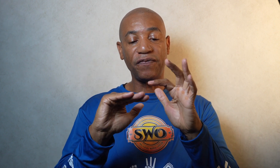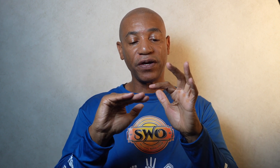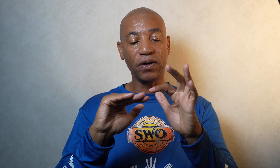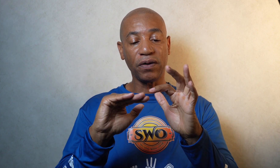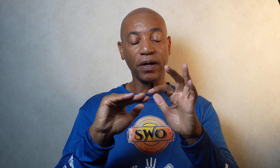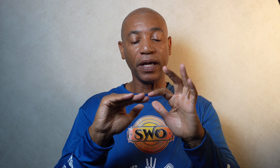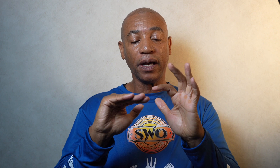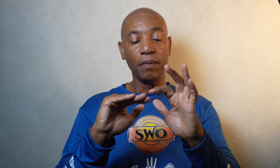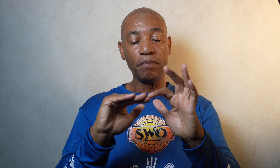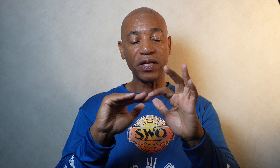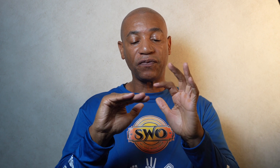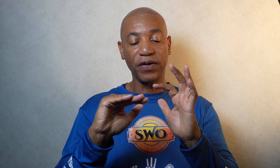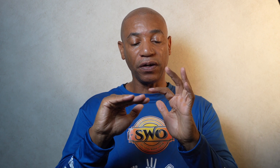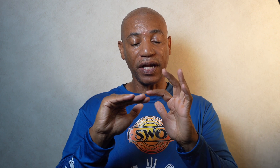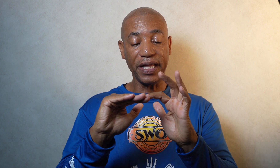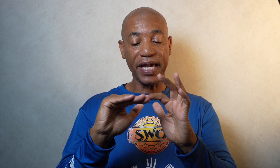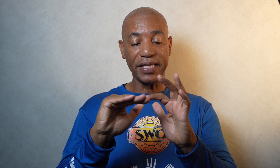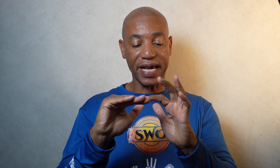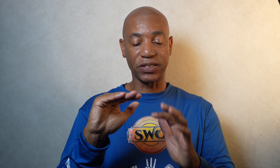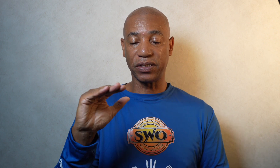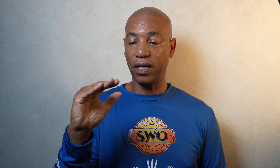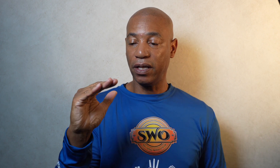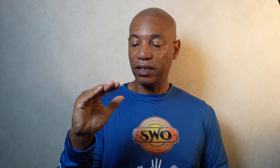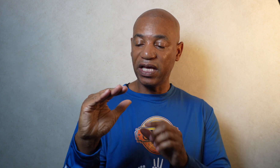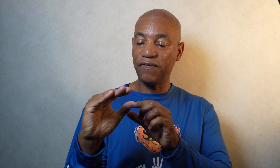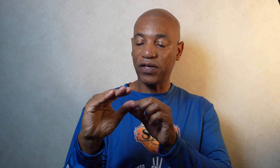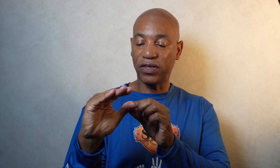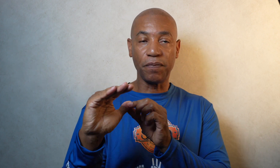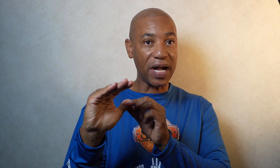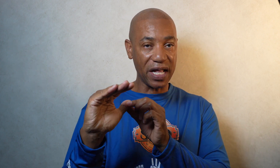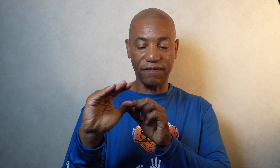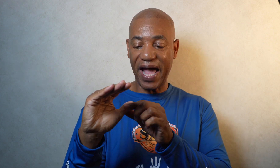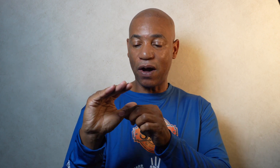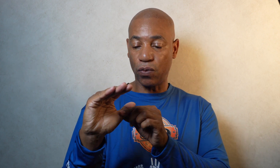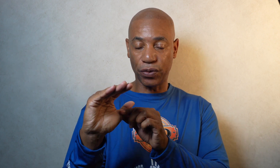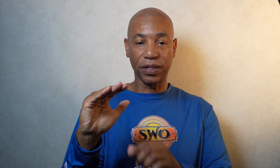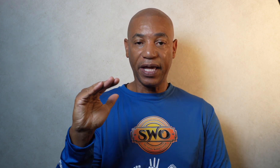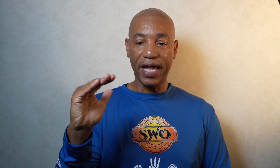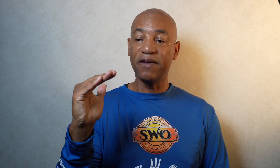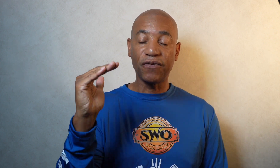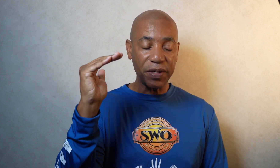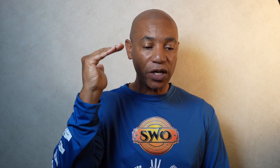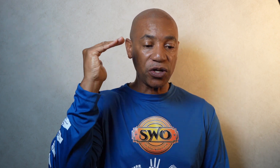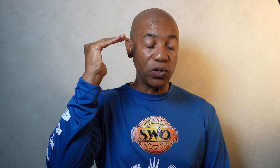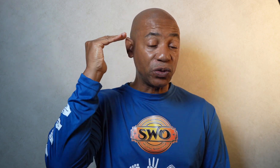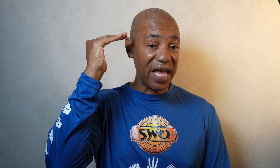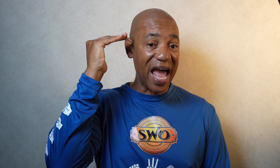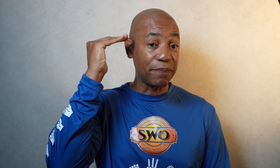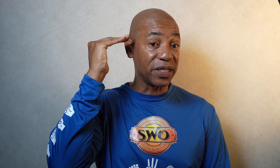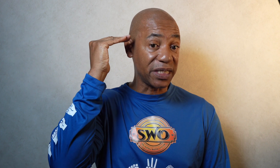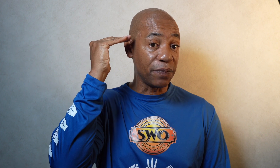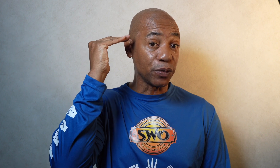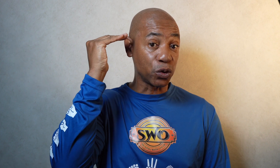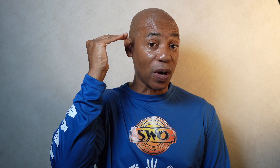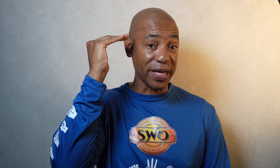finger, middle finger and the index. Leave the thumb kind of outward and then from here you tap the temple twice.